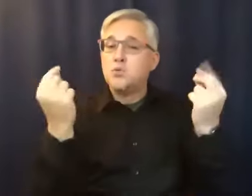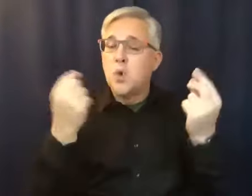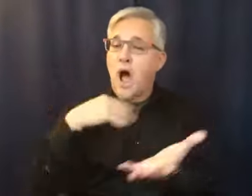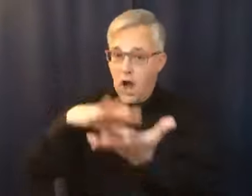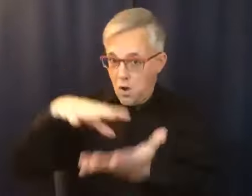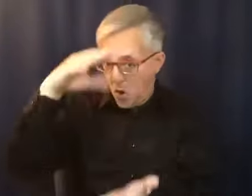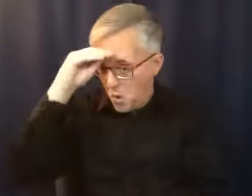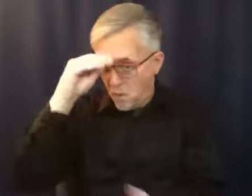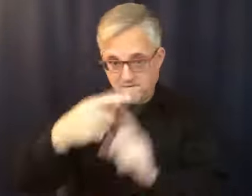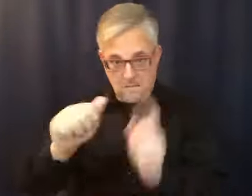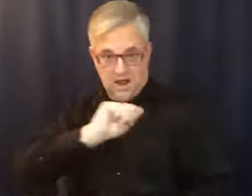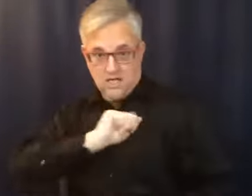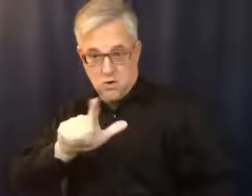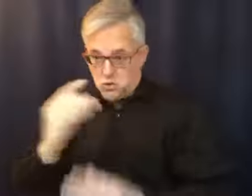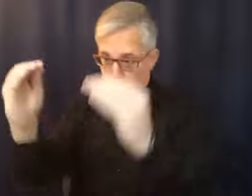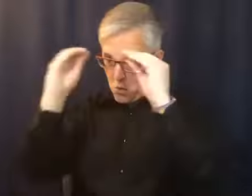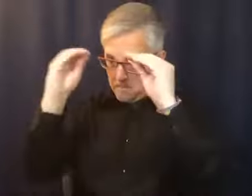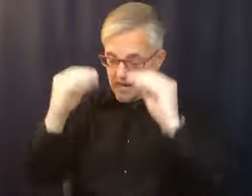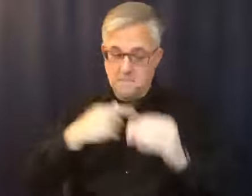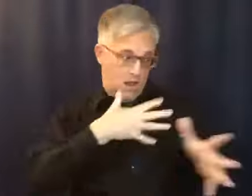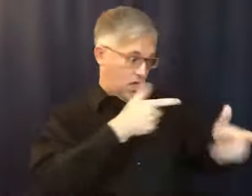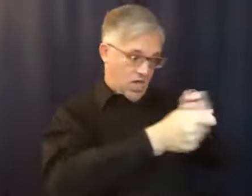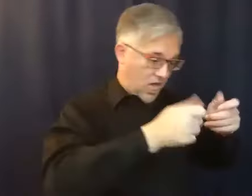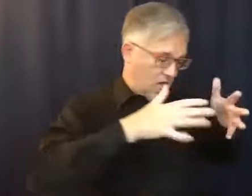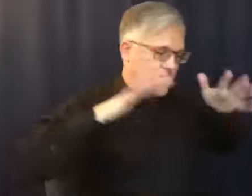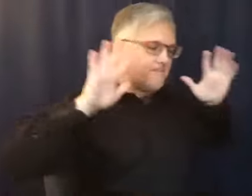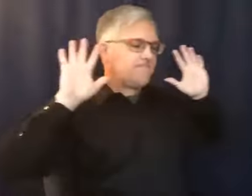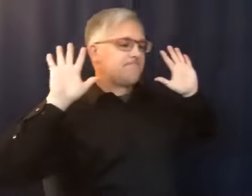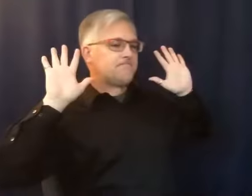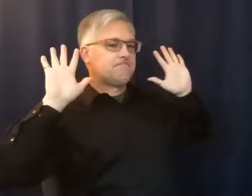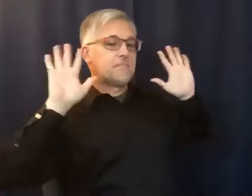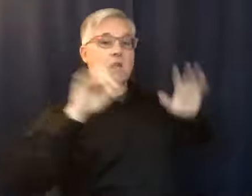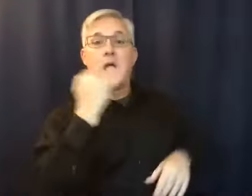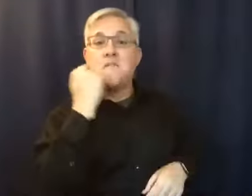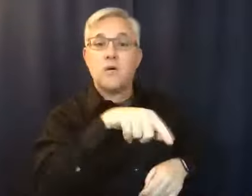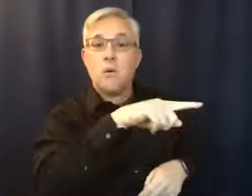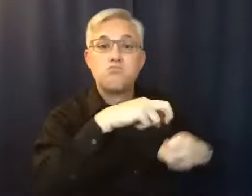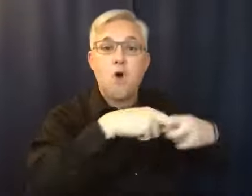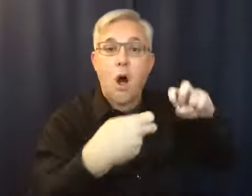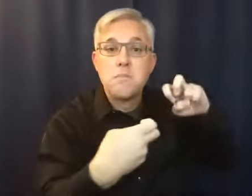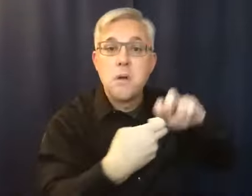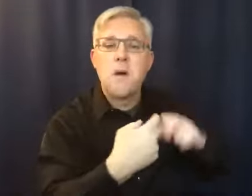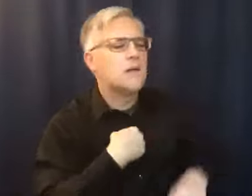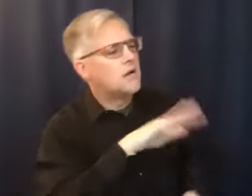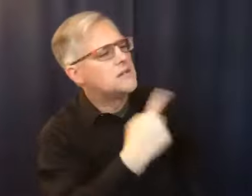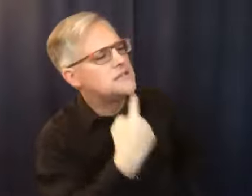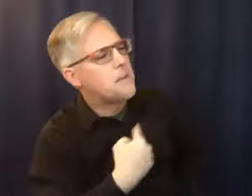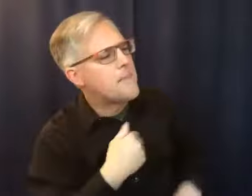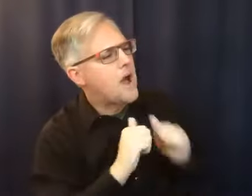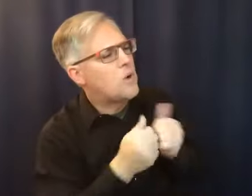And I'd say it when they had a problem, tell me how you solve that. And then what I watched too, was that they didn't really care what I